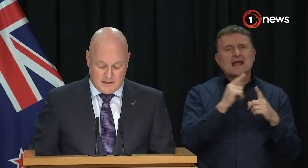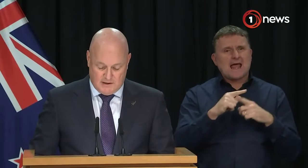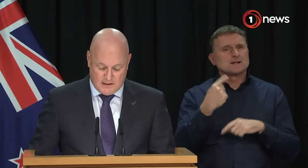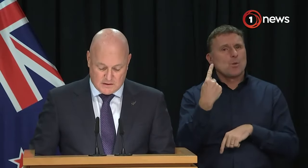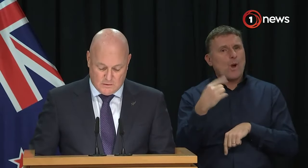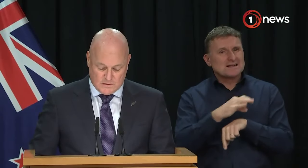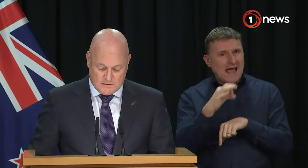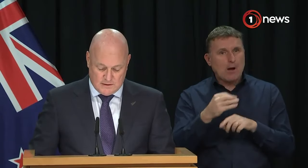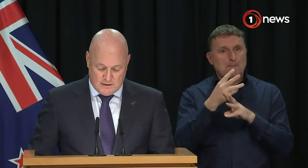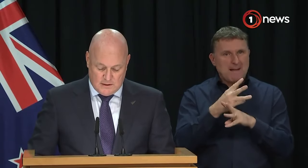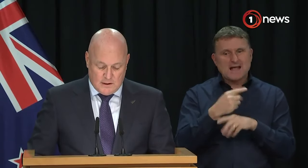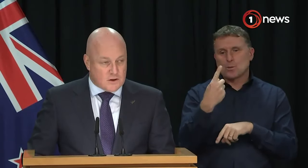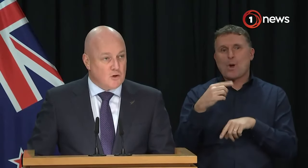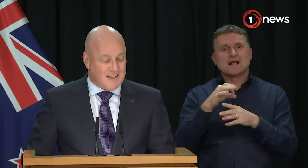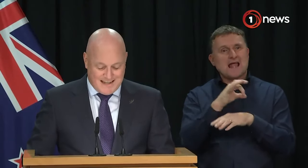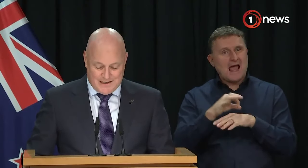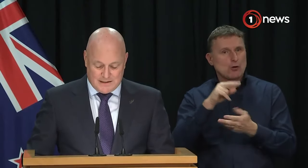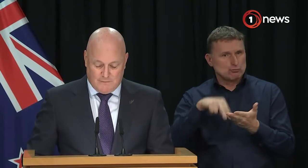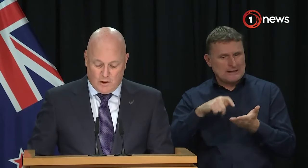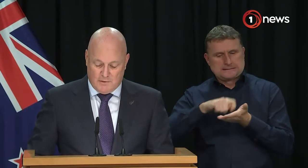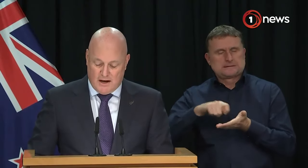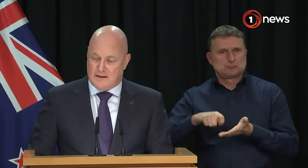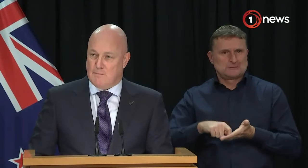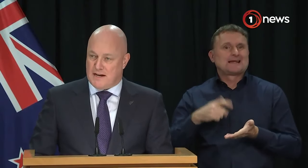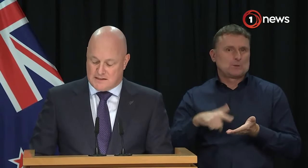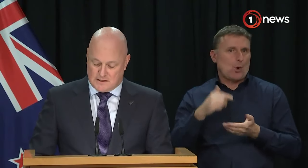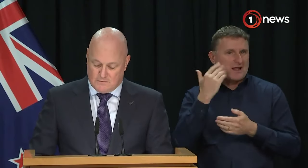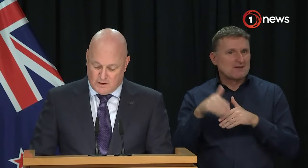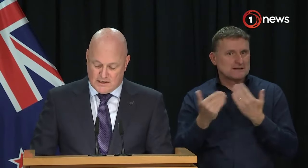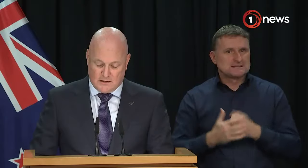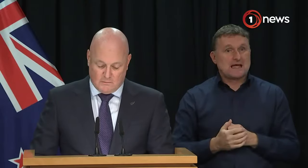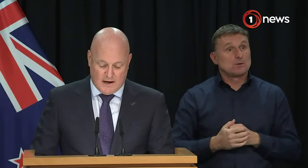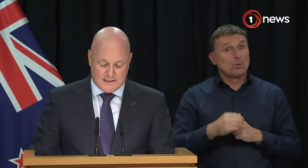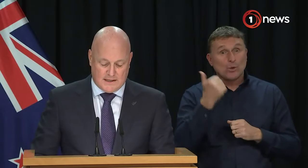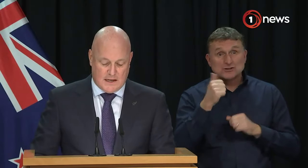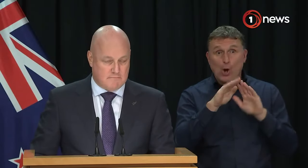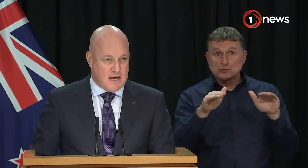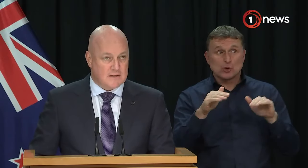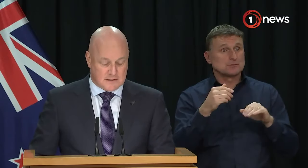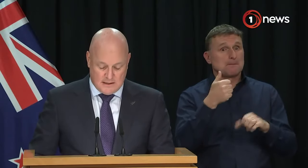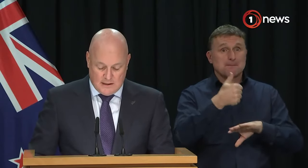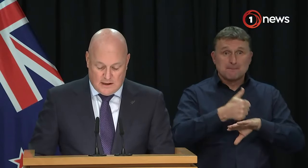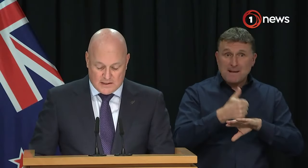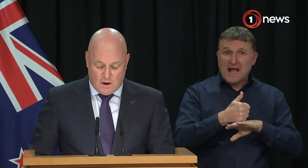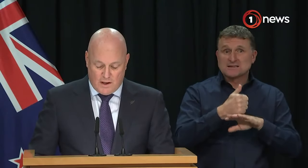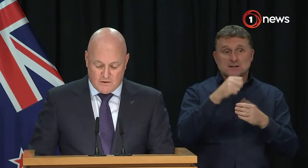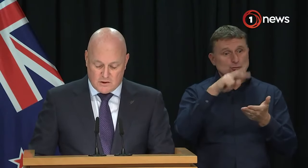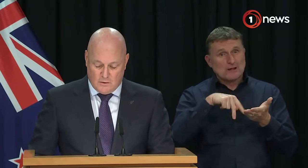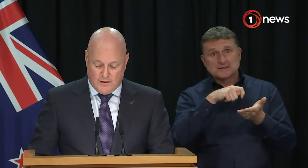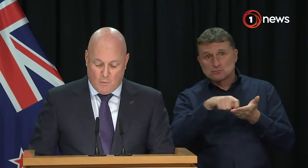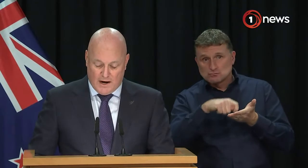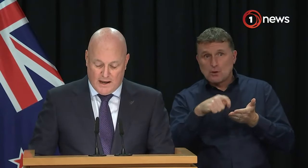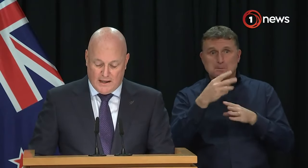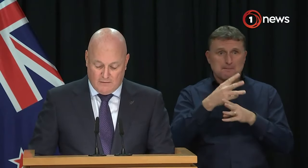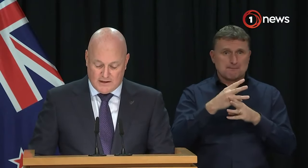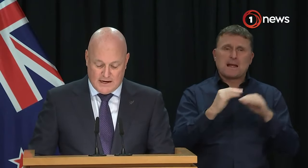primary and intermediate schools. Too many kids are falling behind in the basics of reading, writing and maths and that's why we have